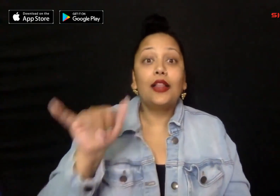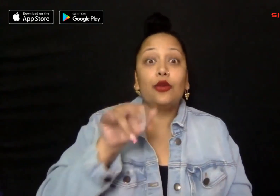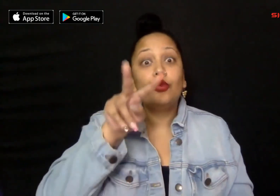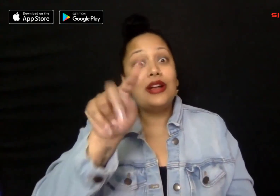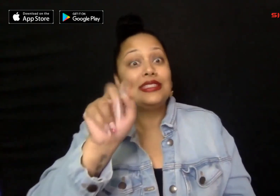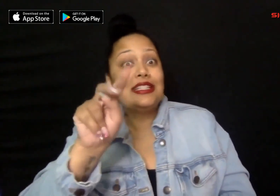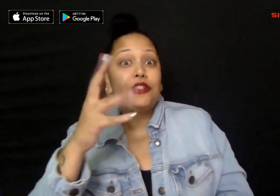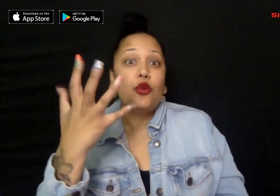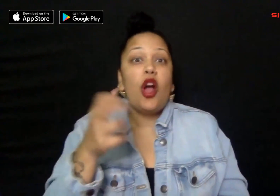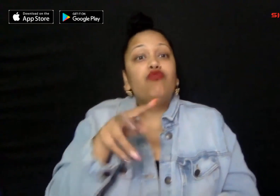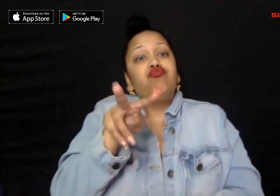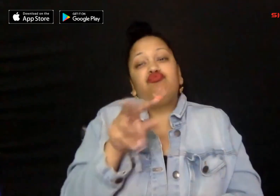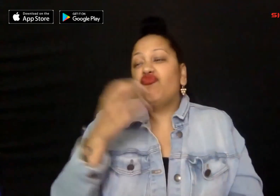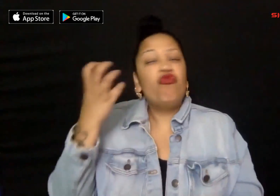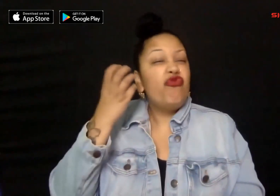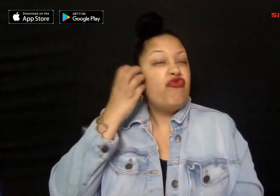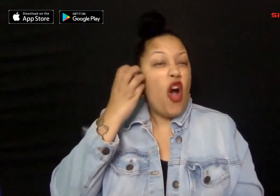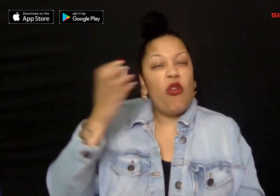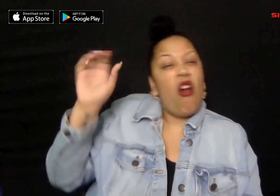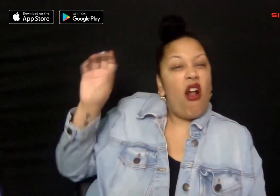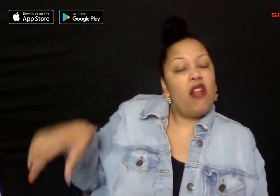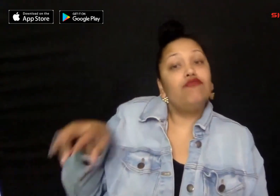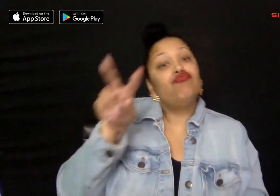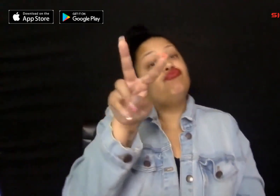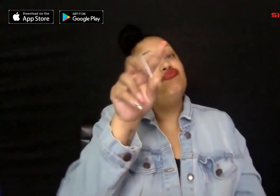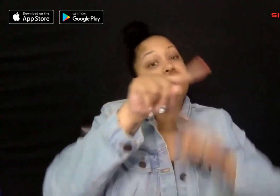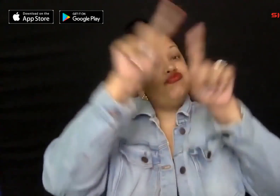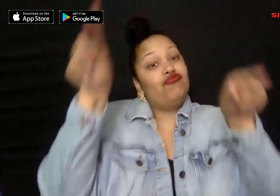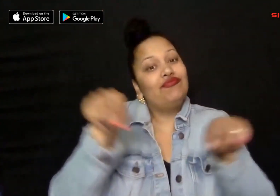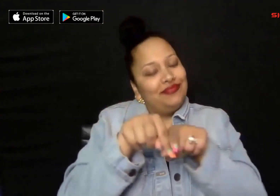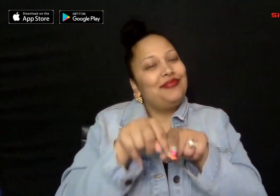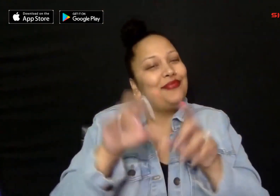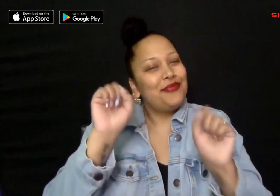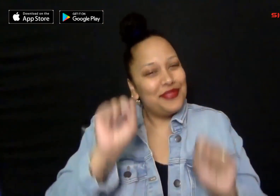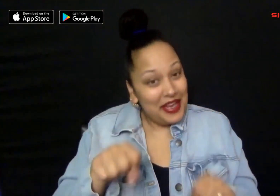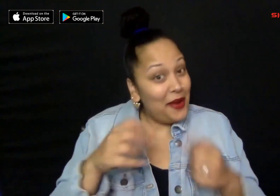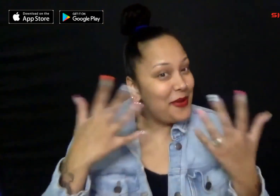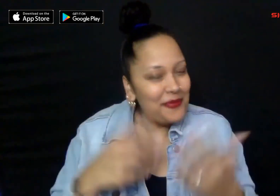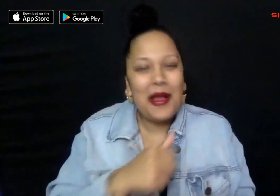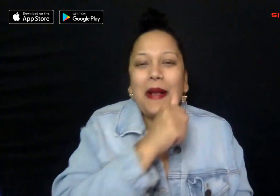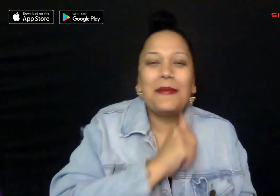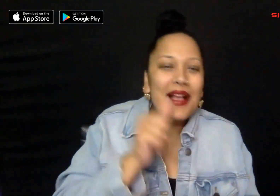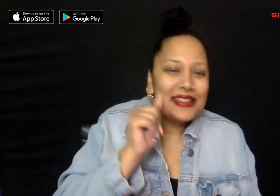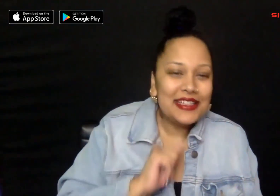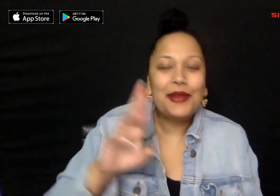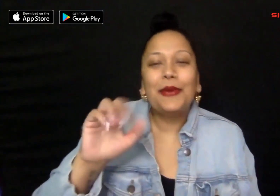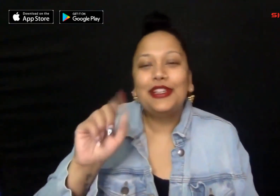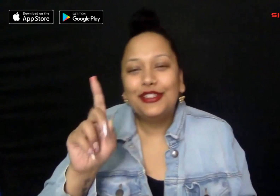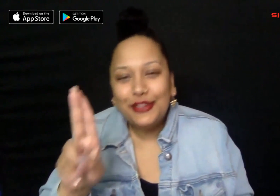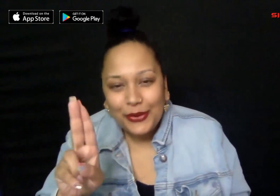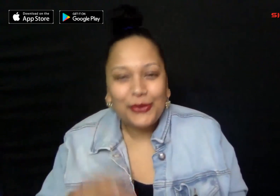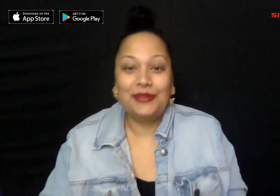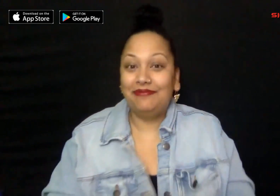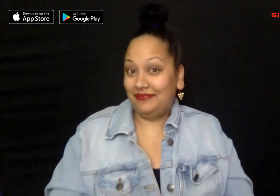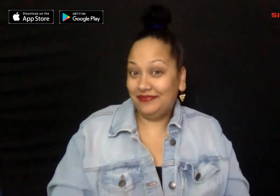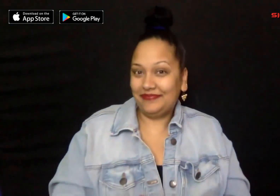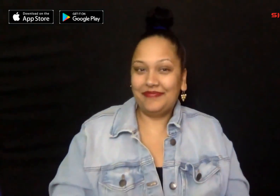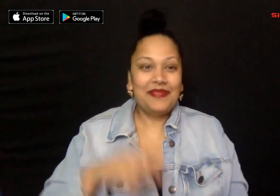on your smartphone And you can also watch on television if you prefer On Amazon, Roku, and Apple